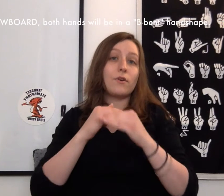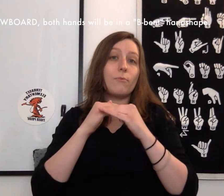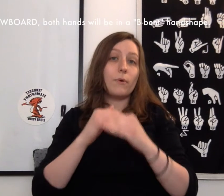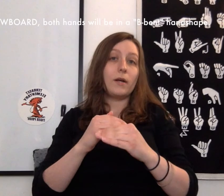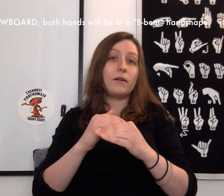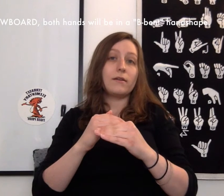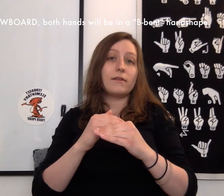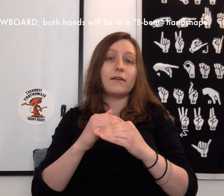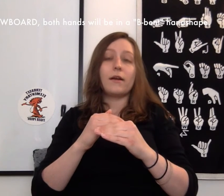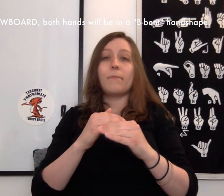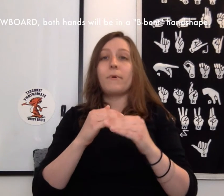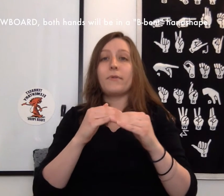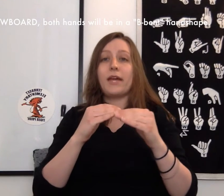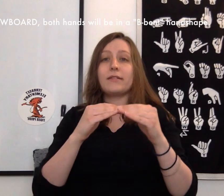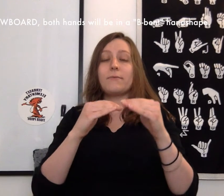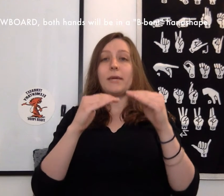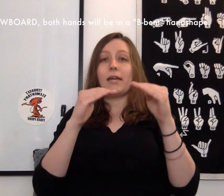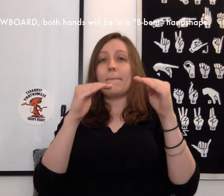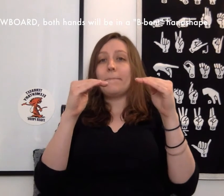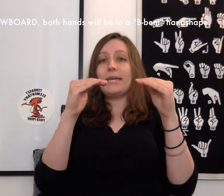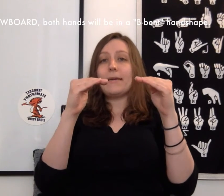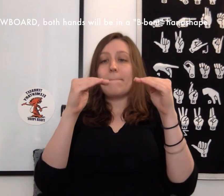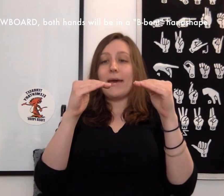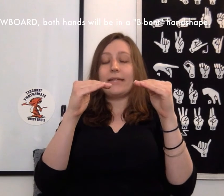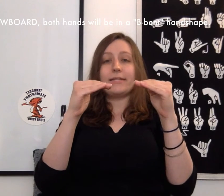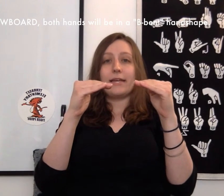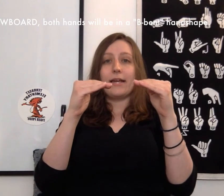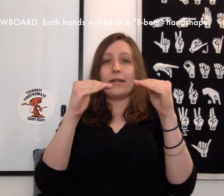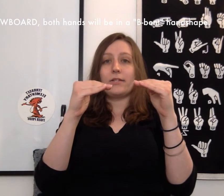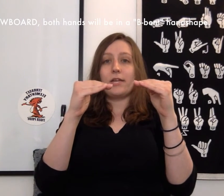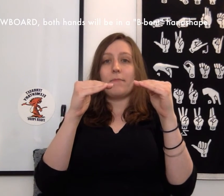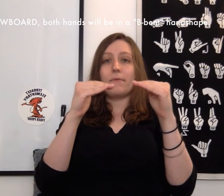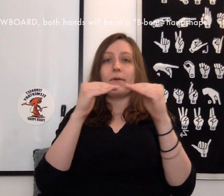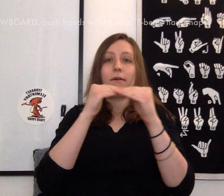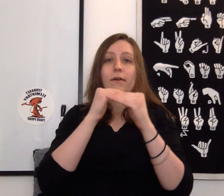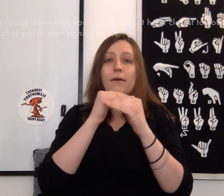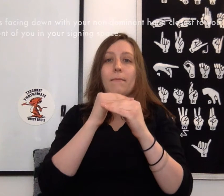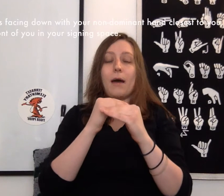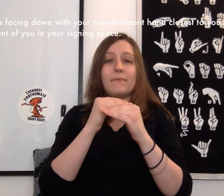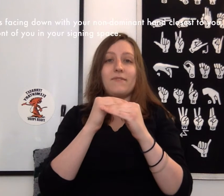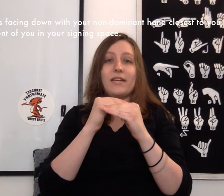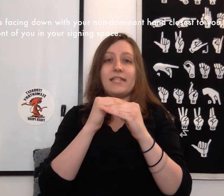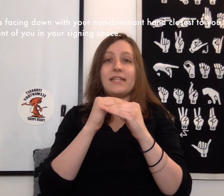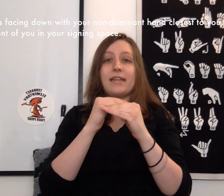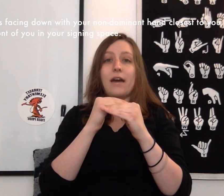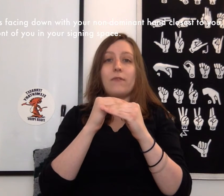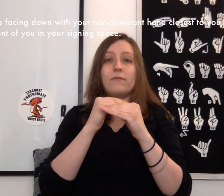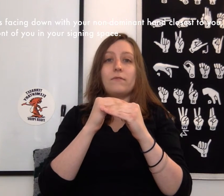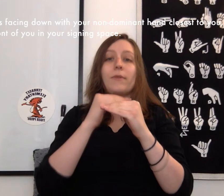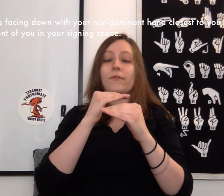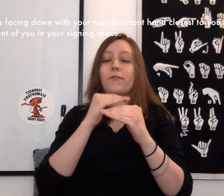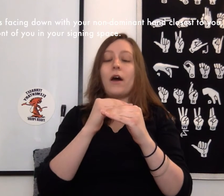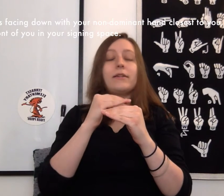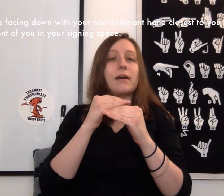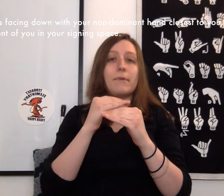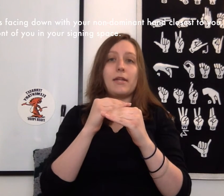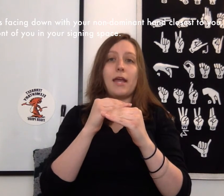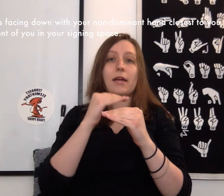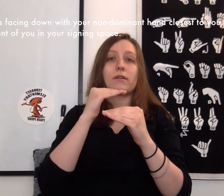Snowboard. Both hands will be in a V bent handshape, palms facing down with your non-dominant hand